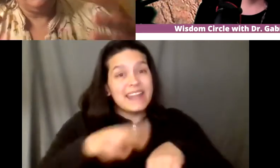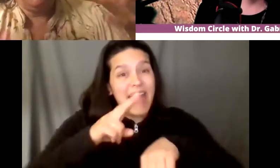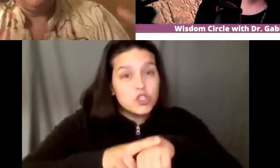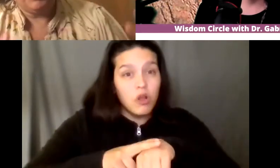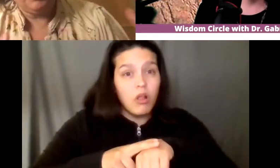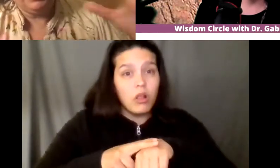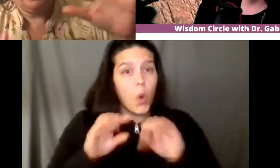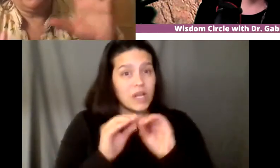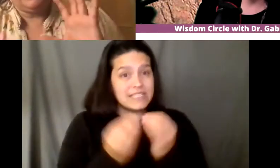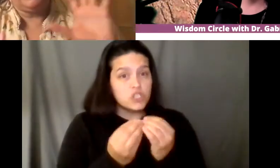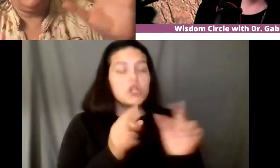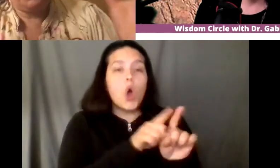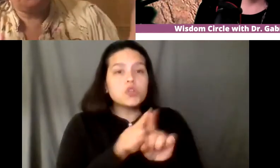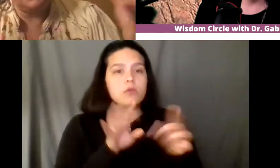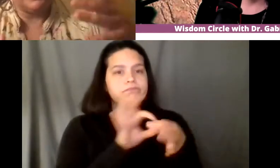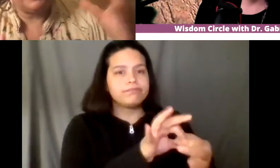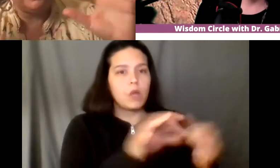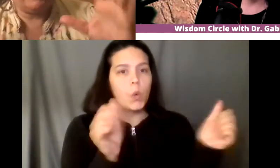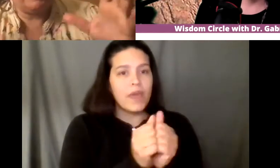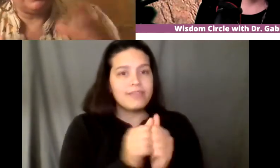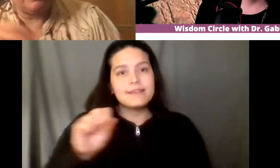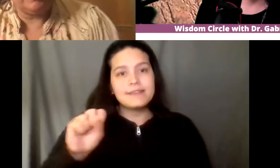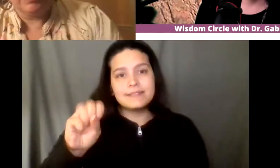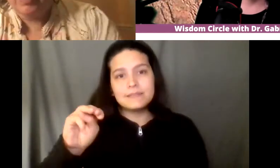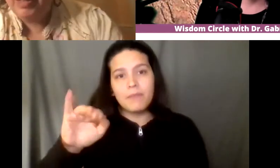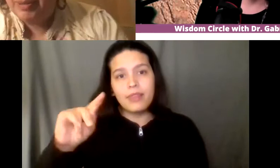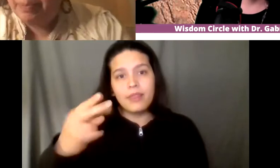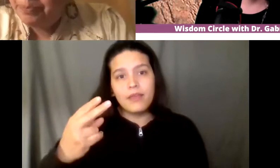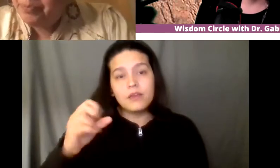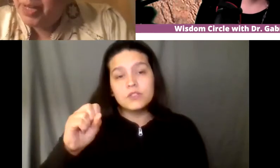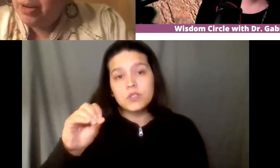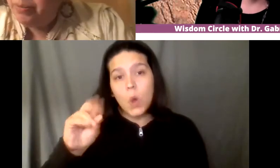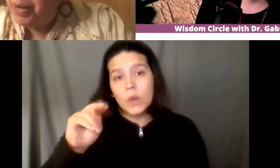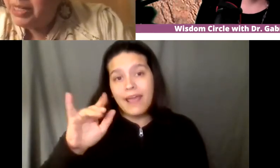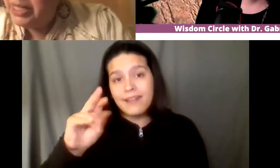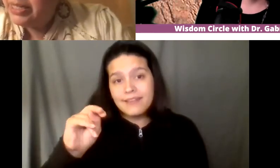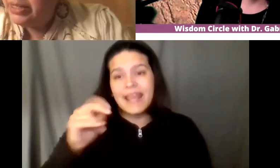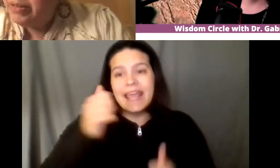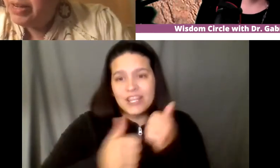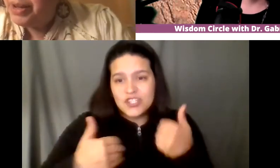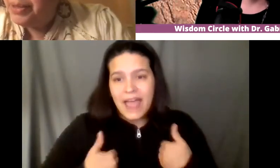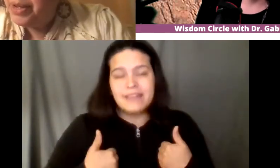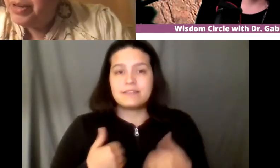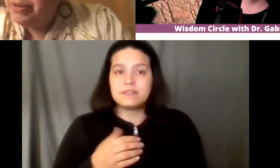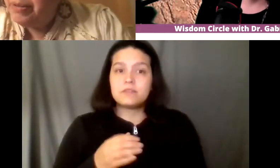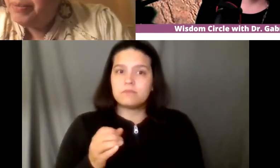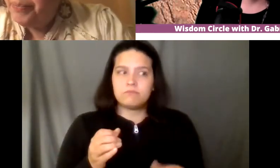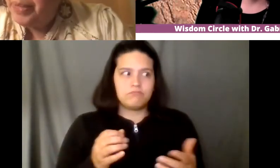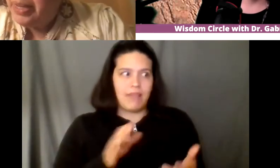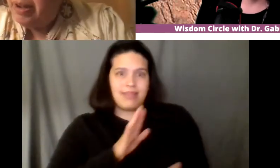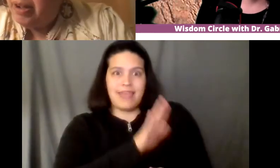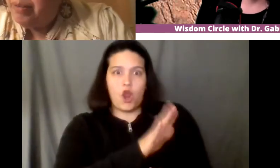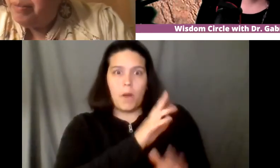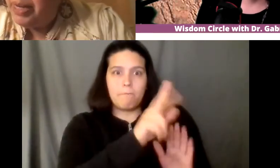smithsonian and each place has some of its own um own policies so i i thought you know